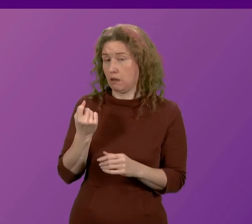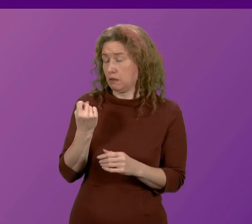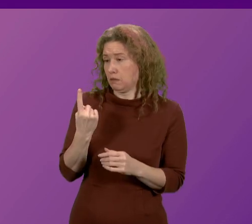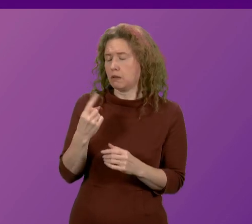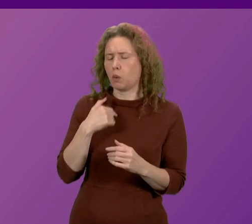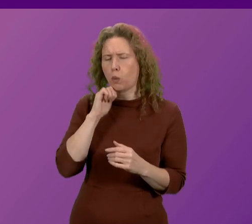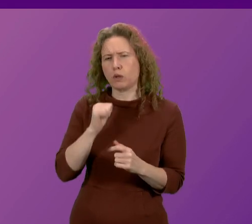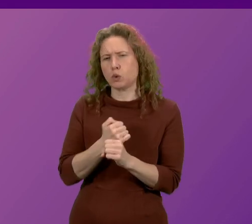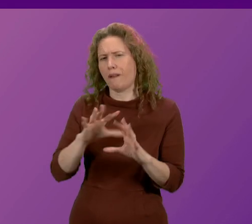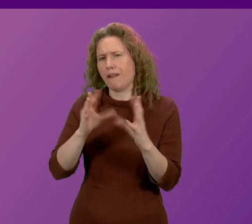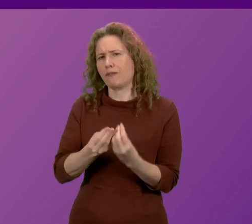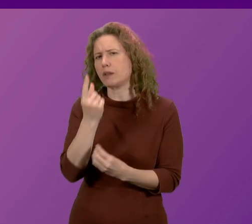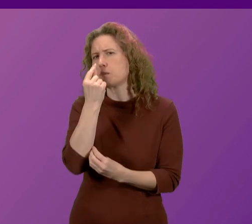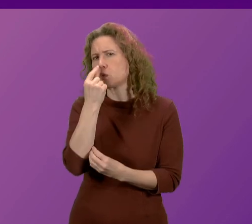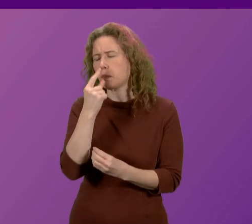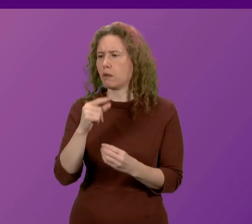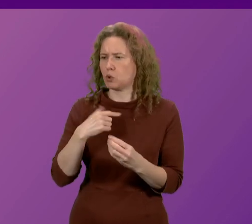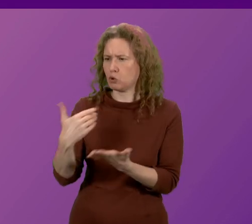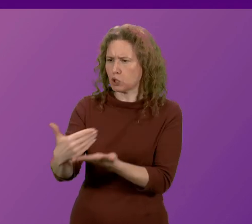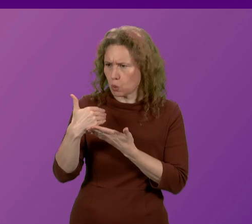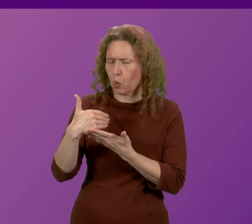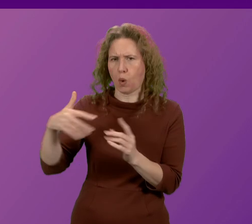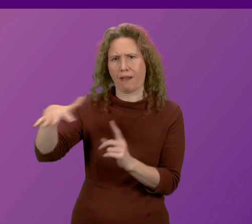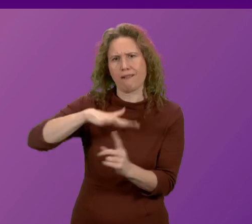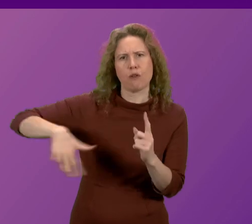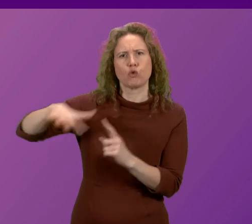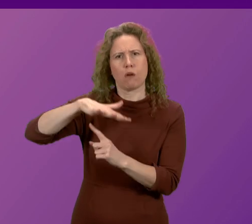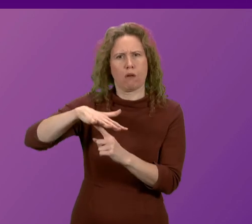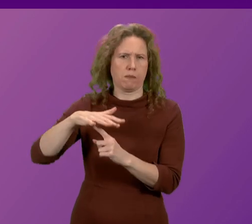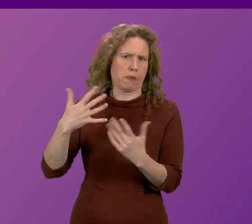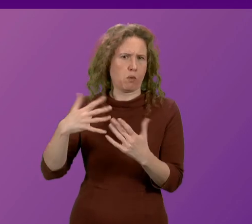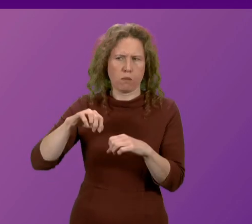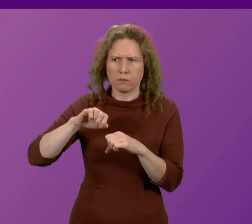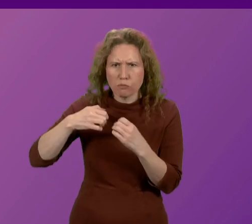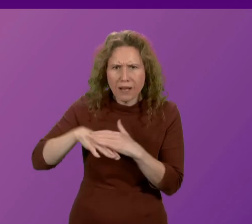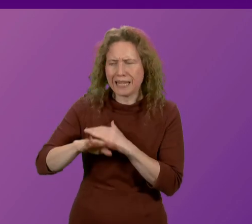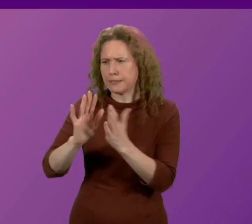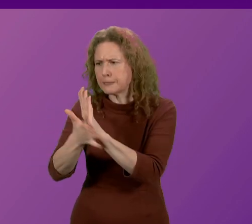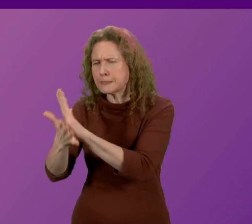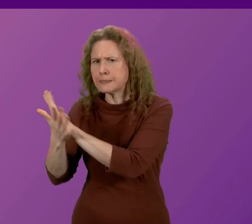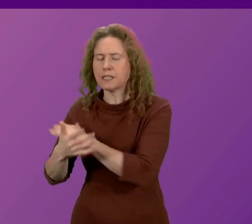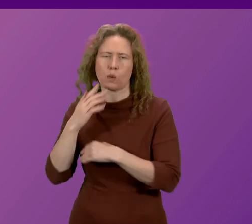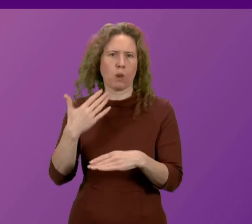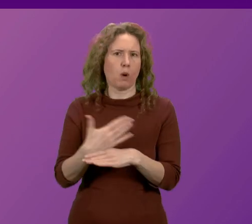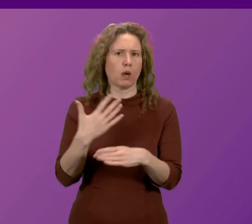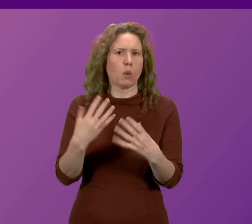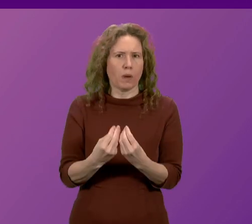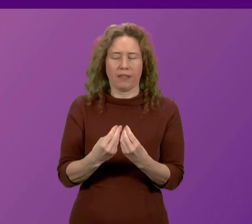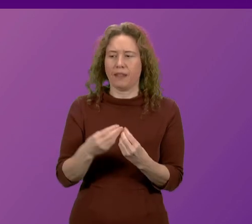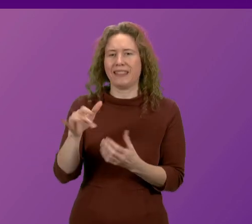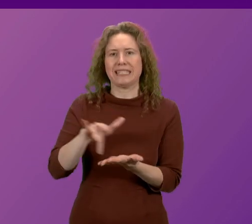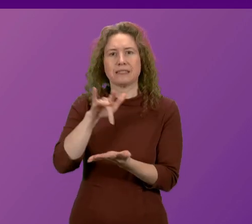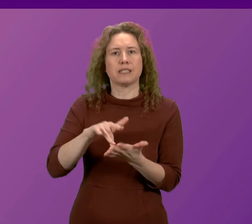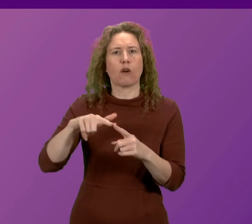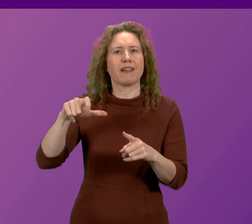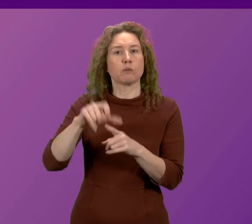can to encourage the securing of this particular site. We will work very closely with the City of Edinburgh